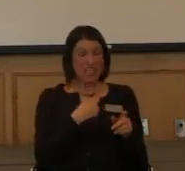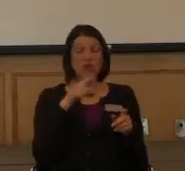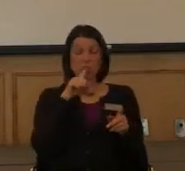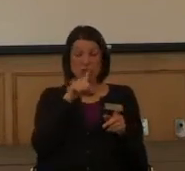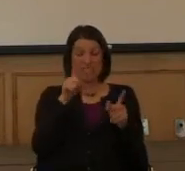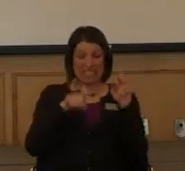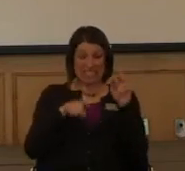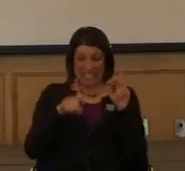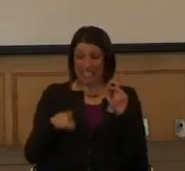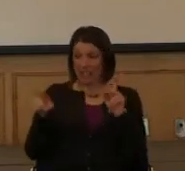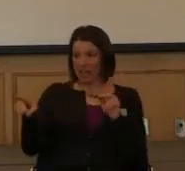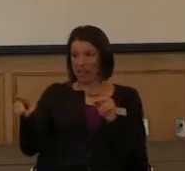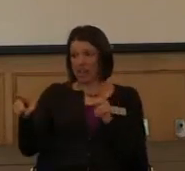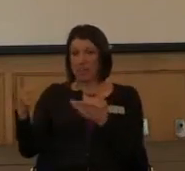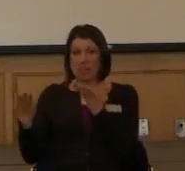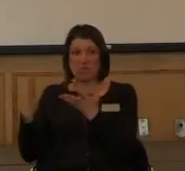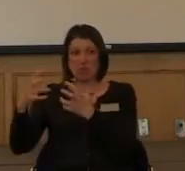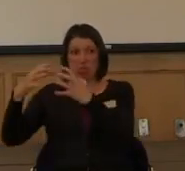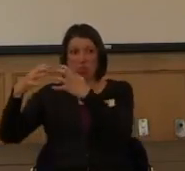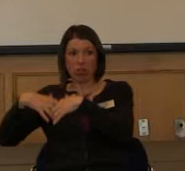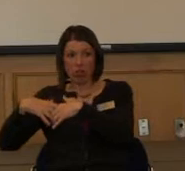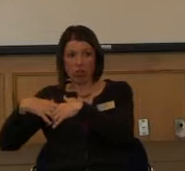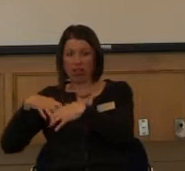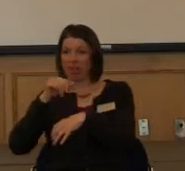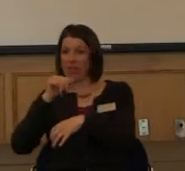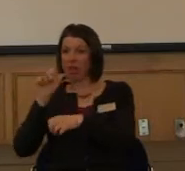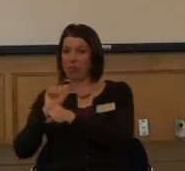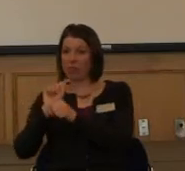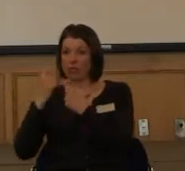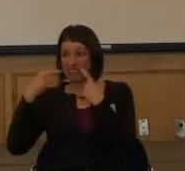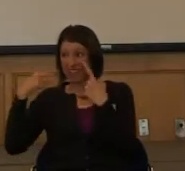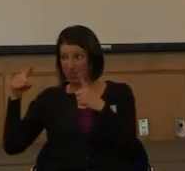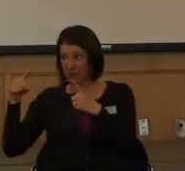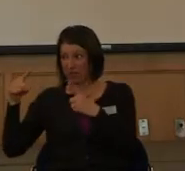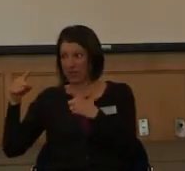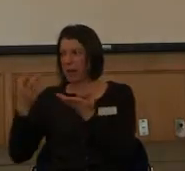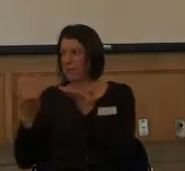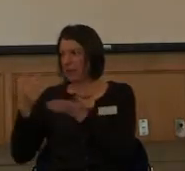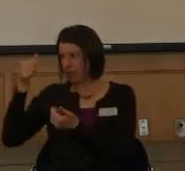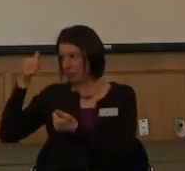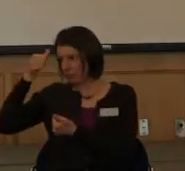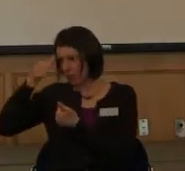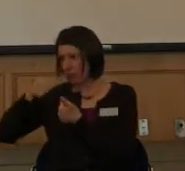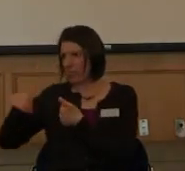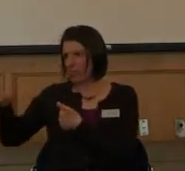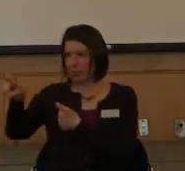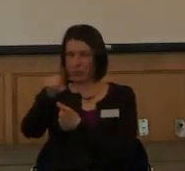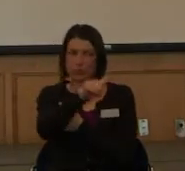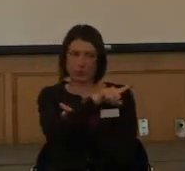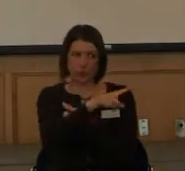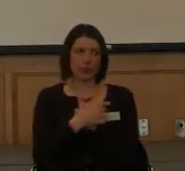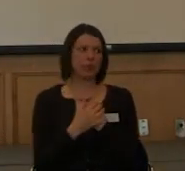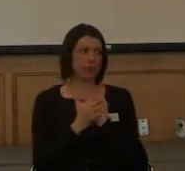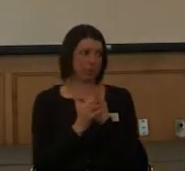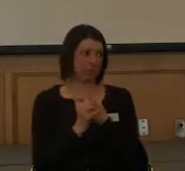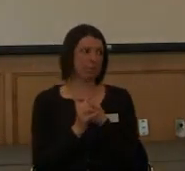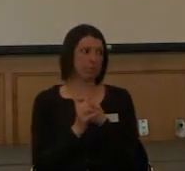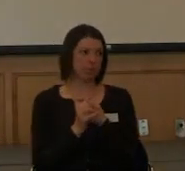need to use it are going to have problems. So keep that in mind. You know, obviously having